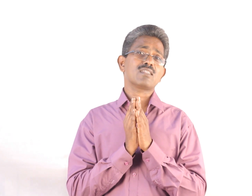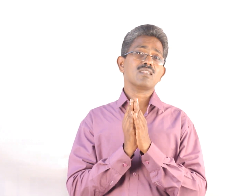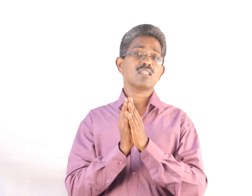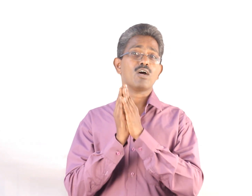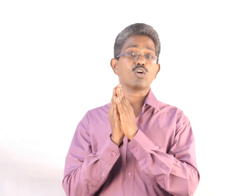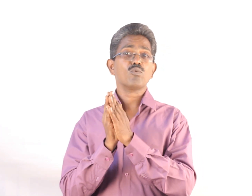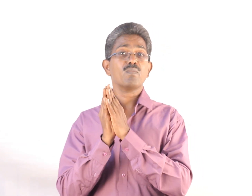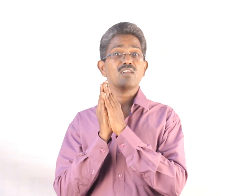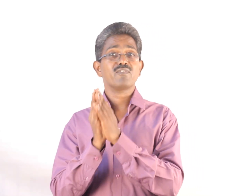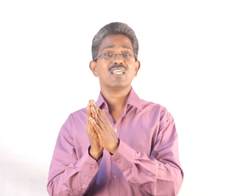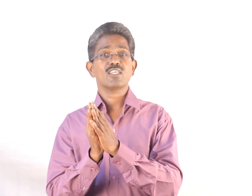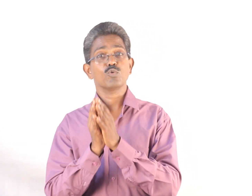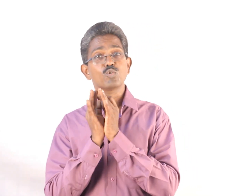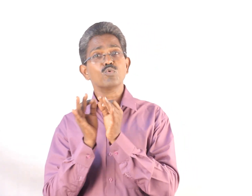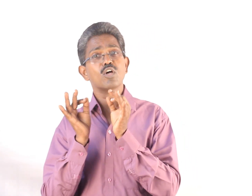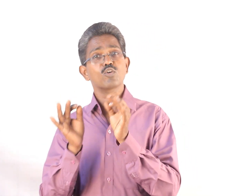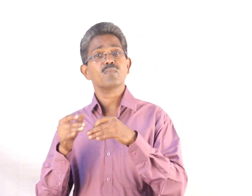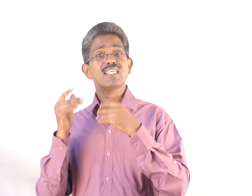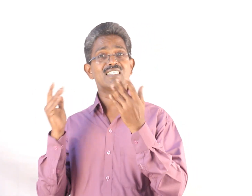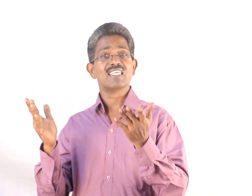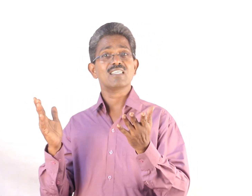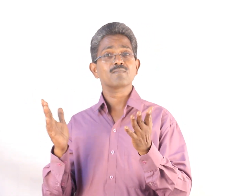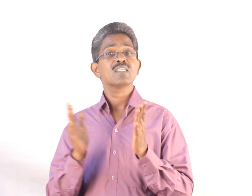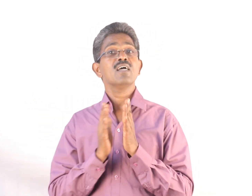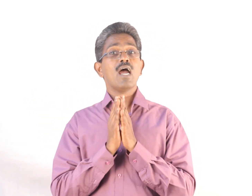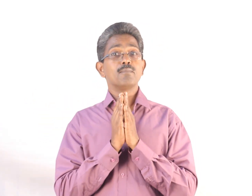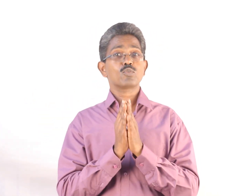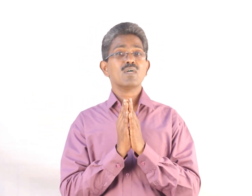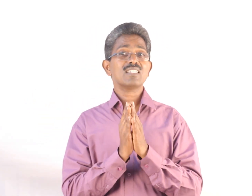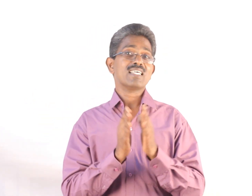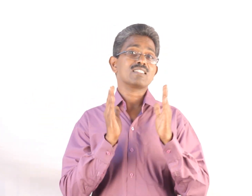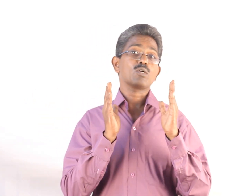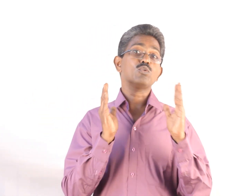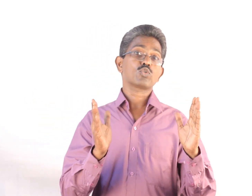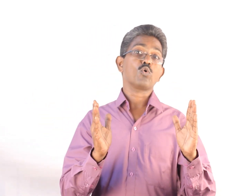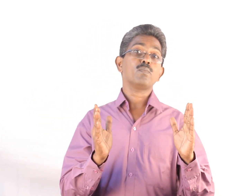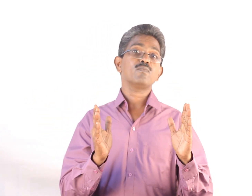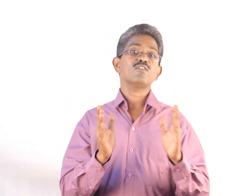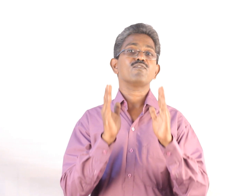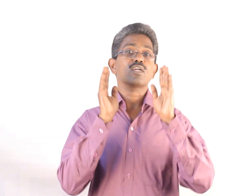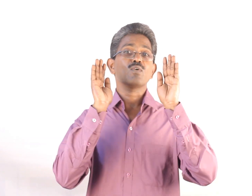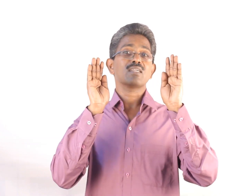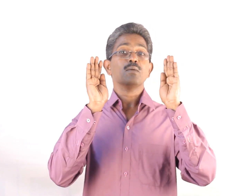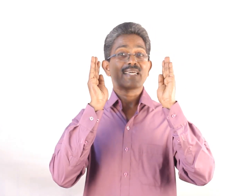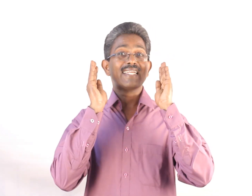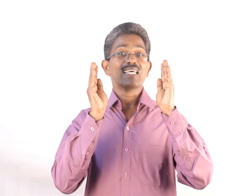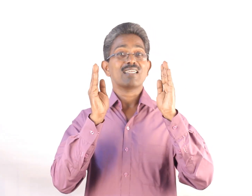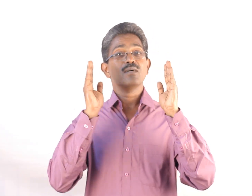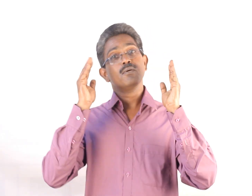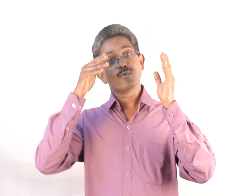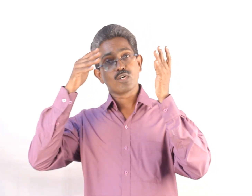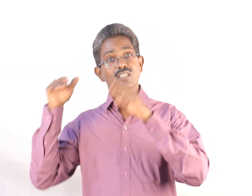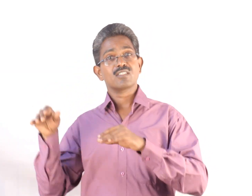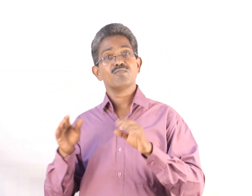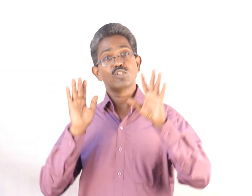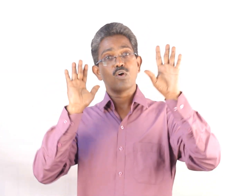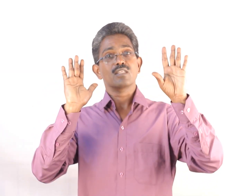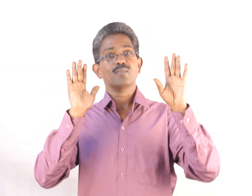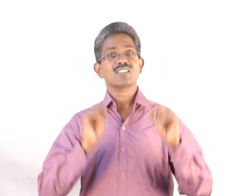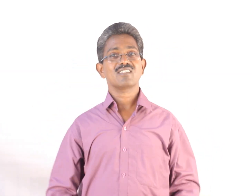with the automobile field, you choose automobile engineering. I am sure there is a good scope for your career progress. Wish you all the